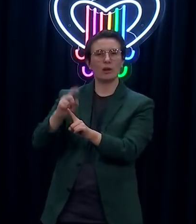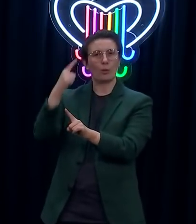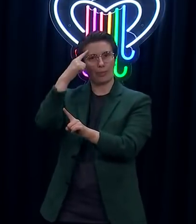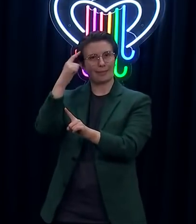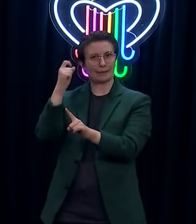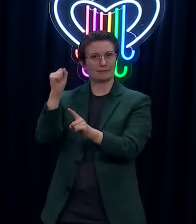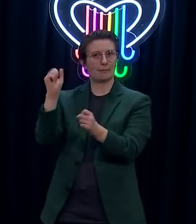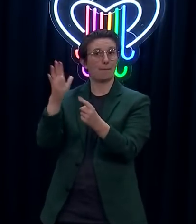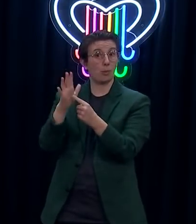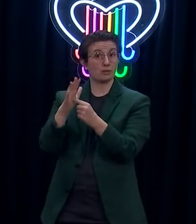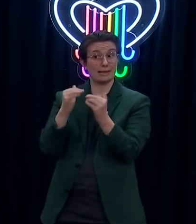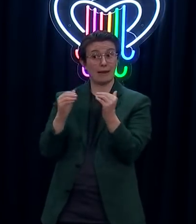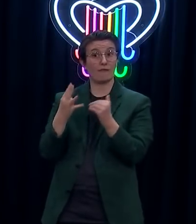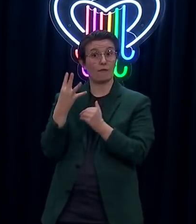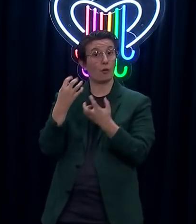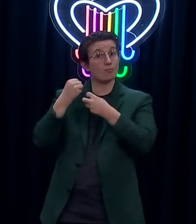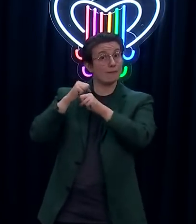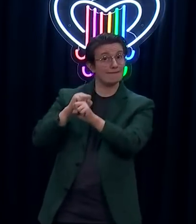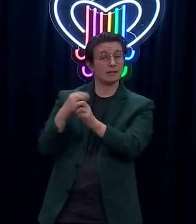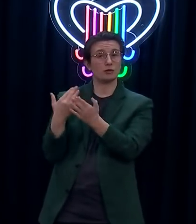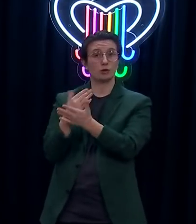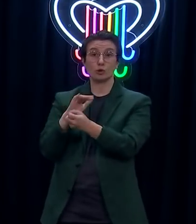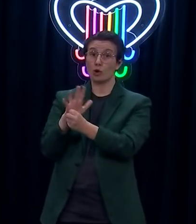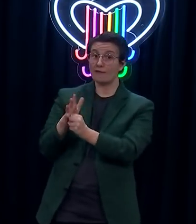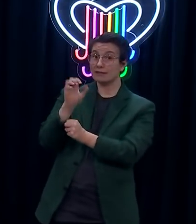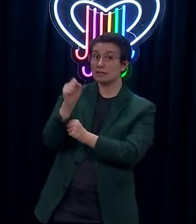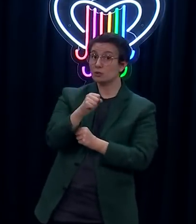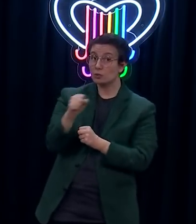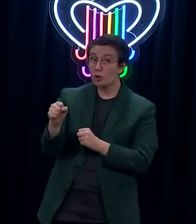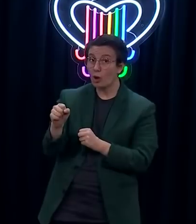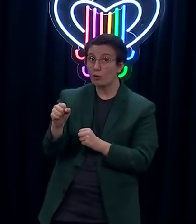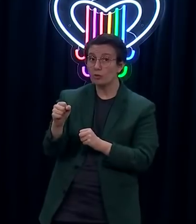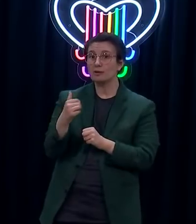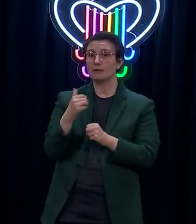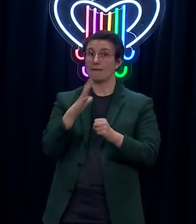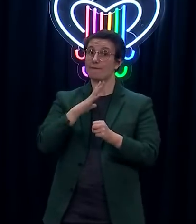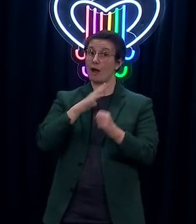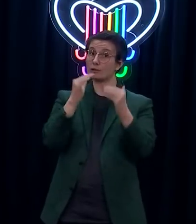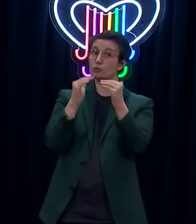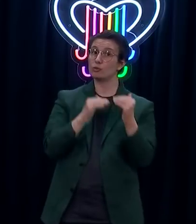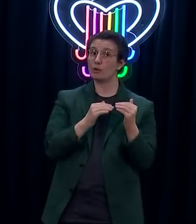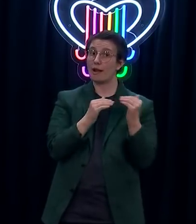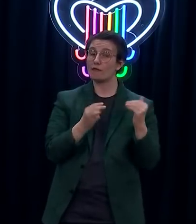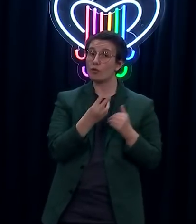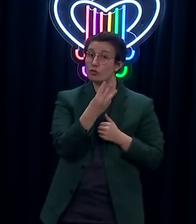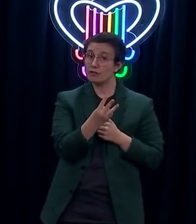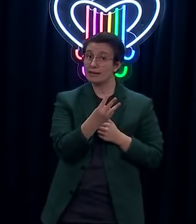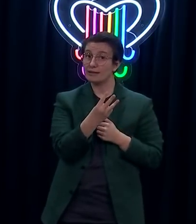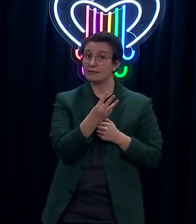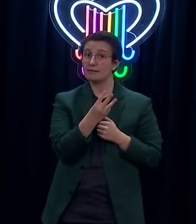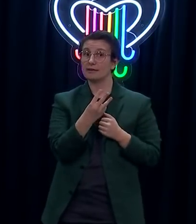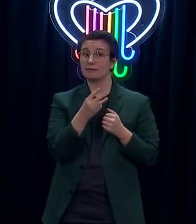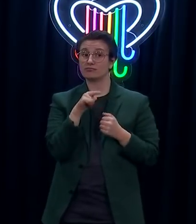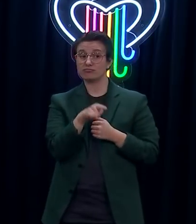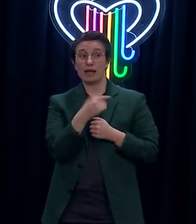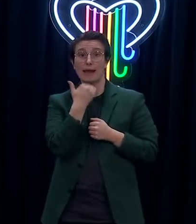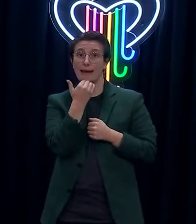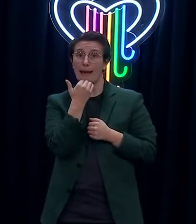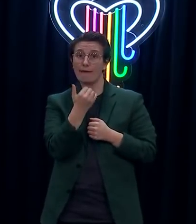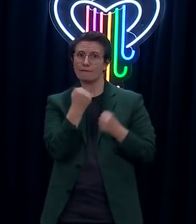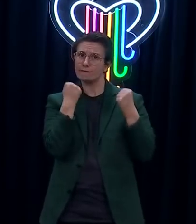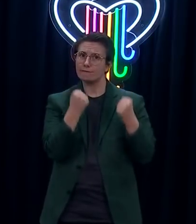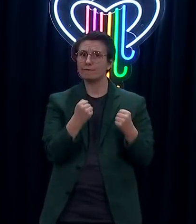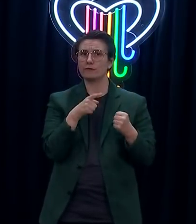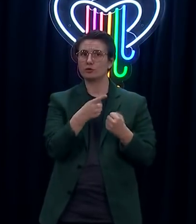three. That's all part of our assessment and part of the thinking that the public health team do for us. You can get to zero cases, daily cases? Oh, I